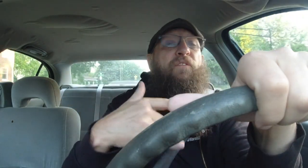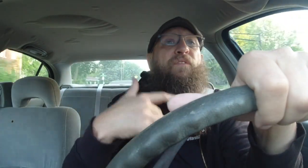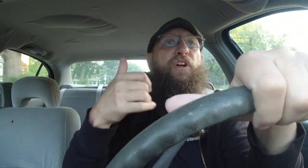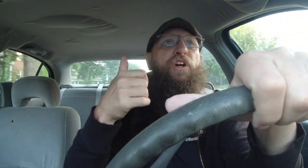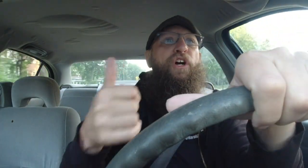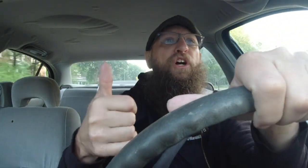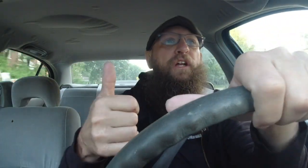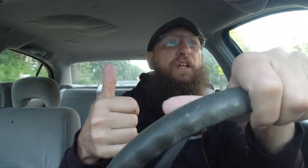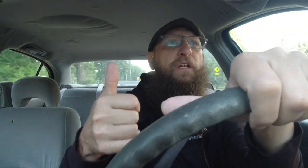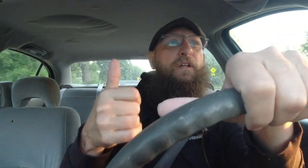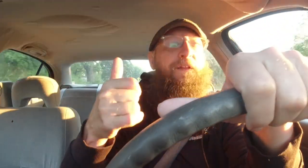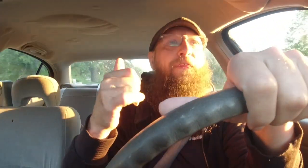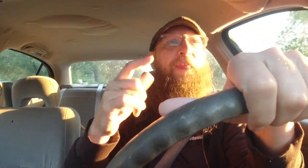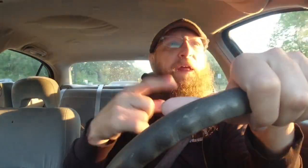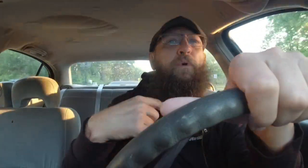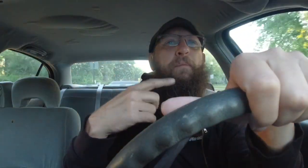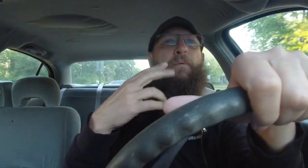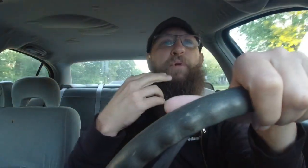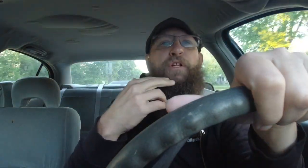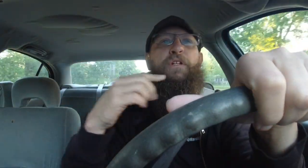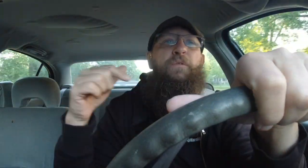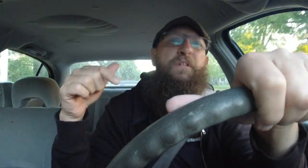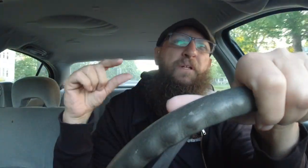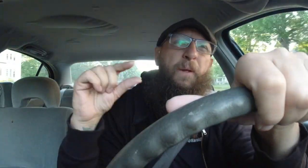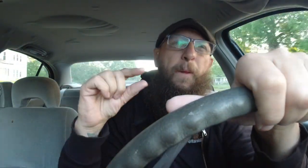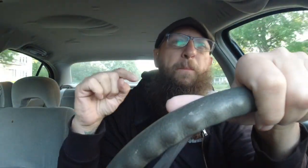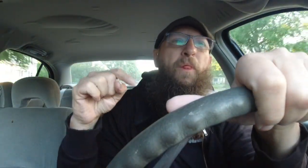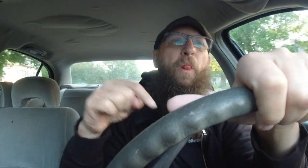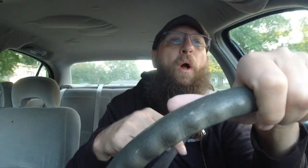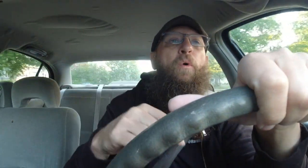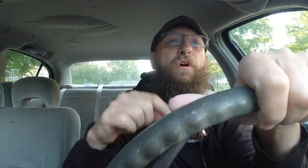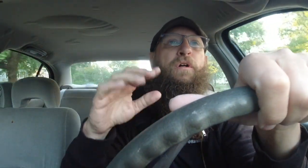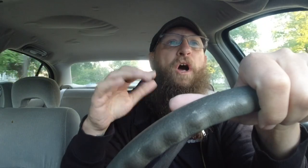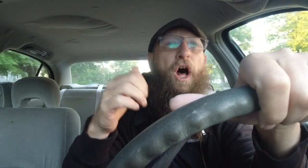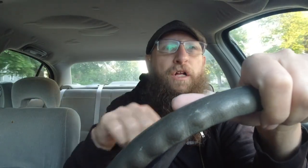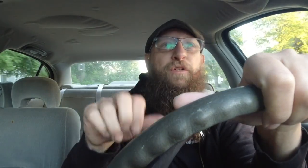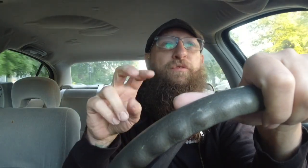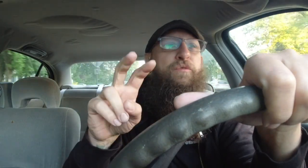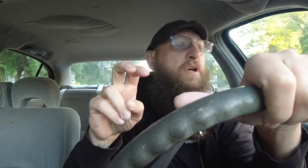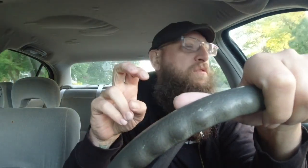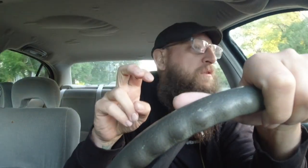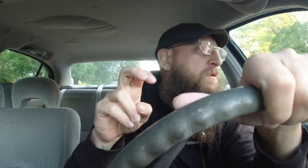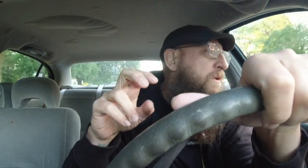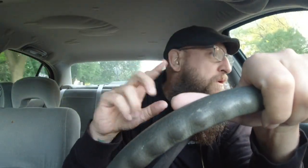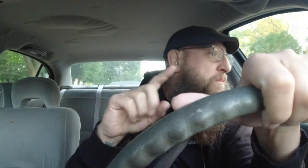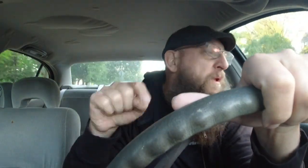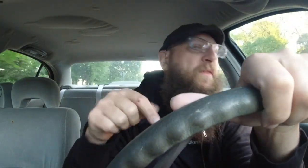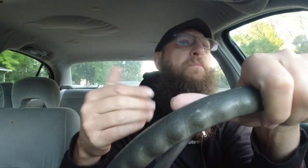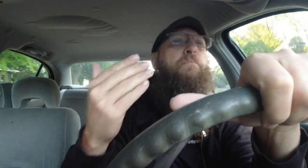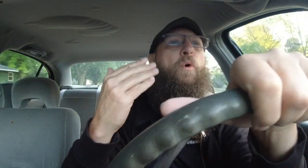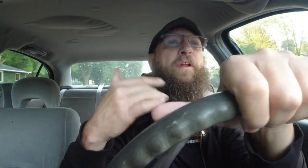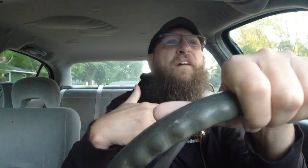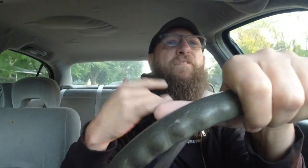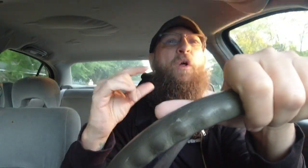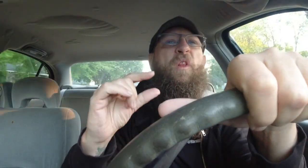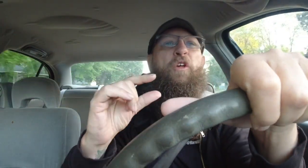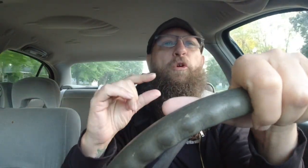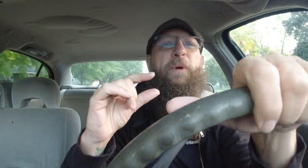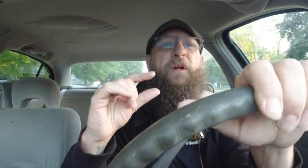feel good that's why my brushes are a little bit lower under but this morning i feel a little bit